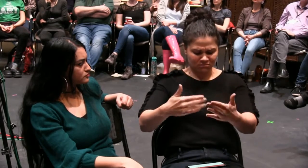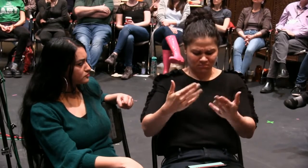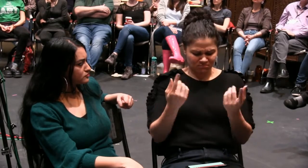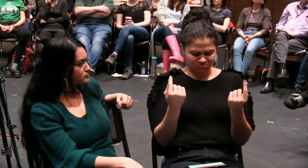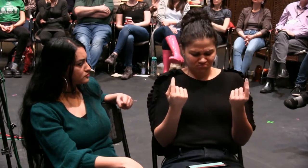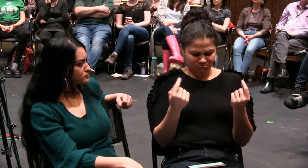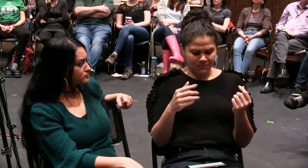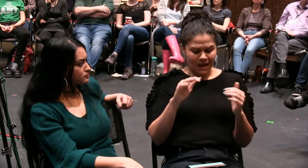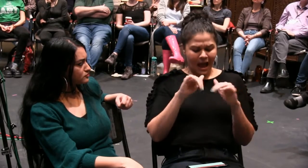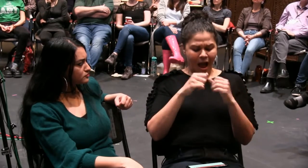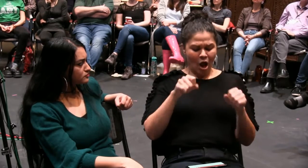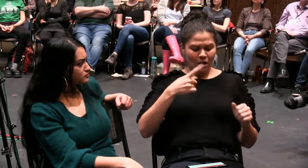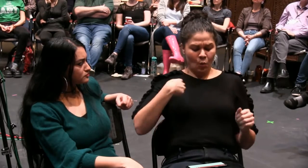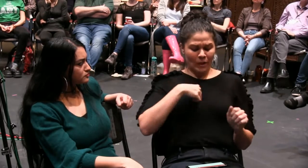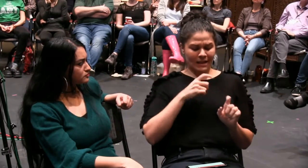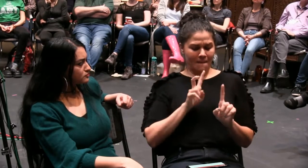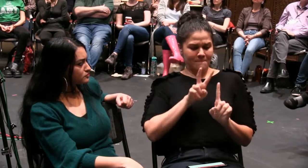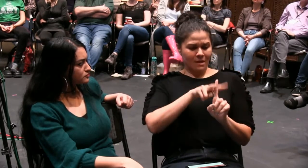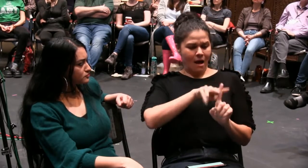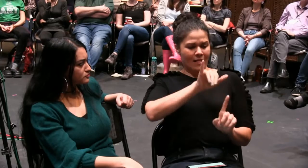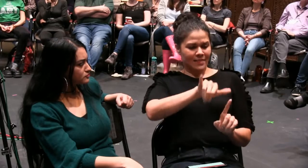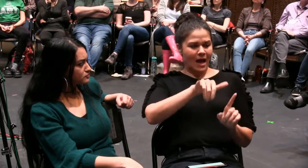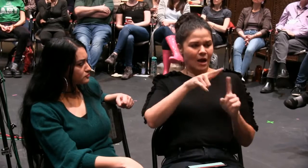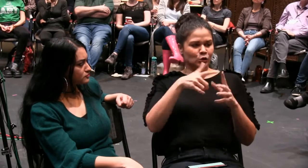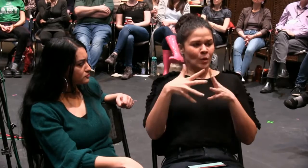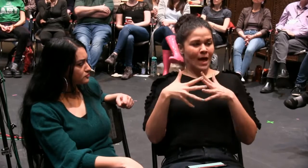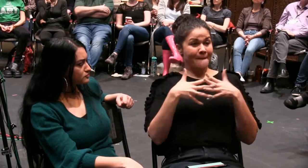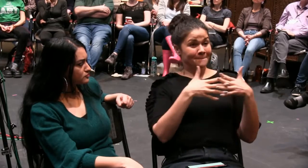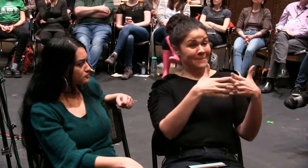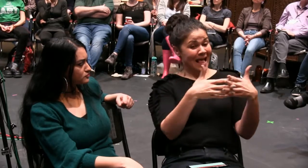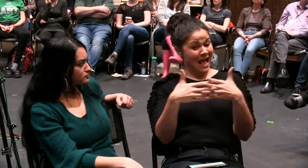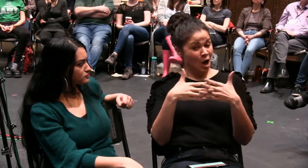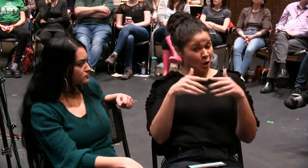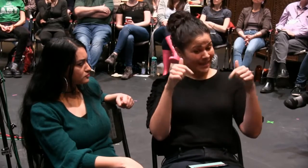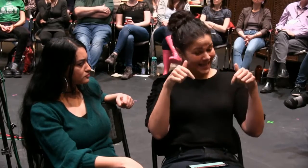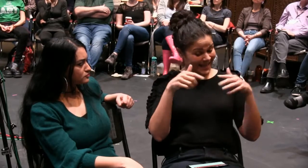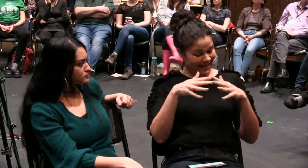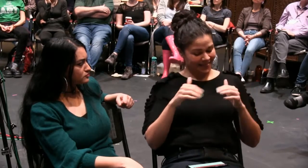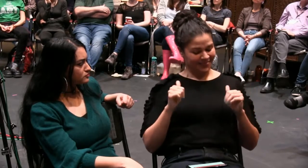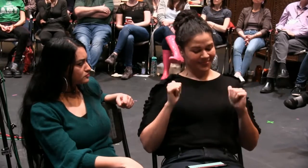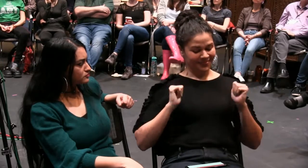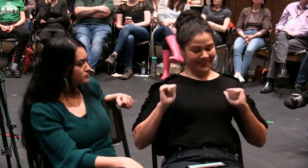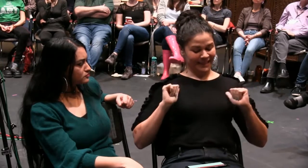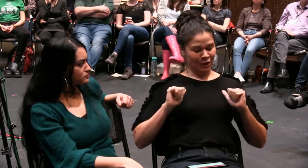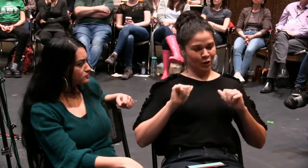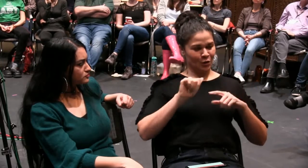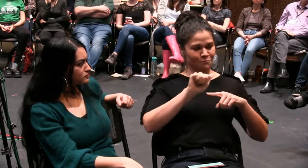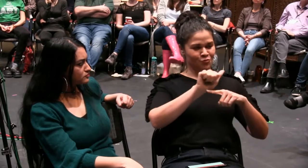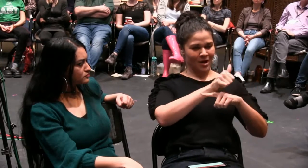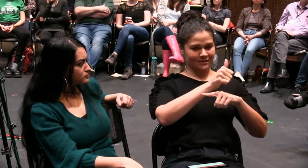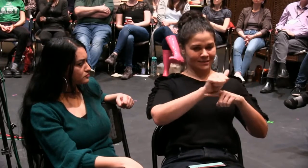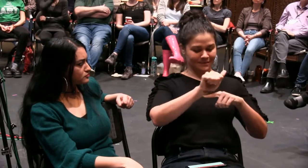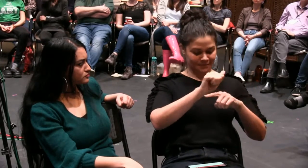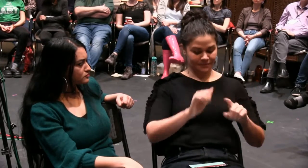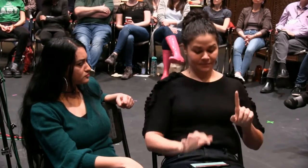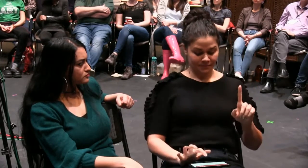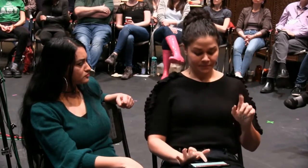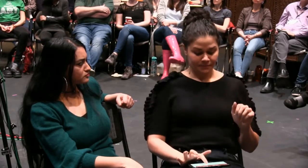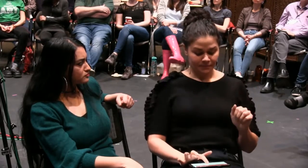In the theater mainstream process, how can we apply this to practice in